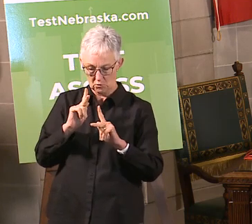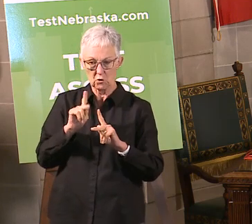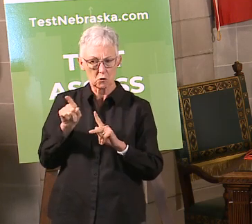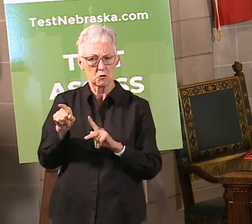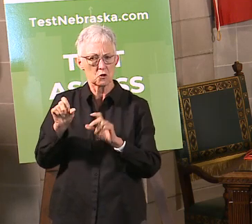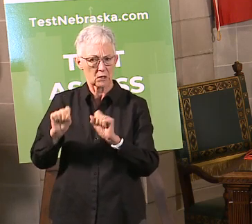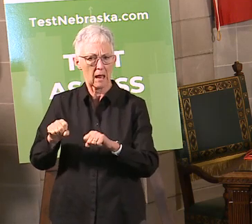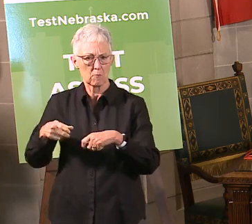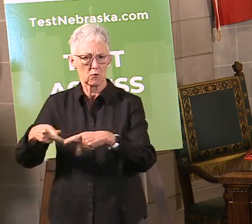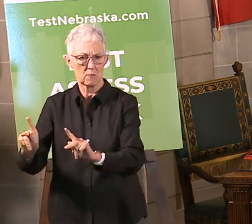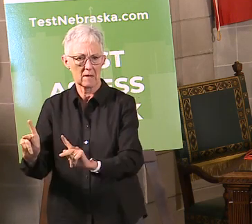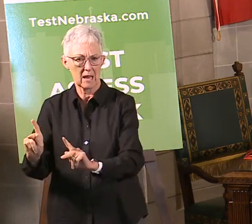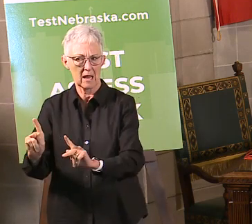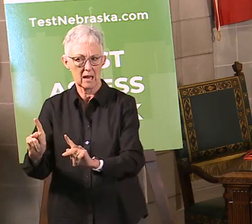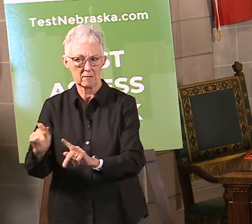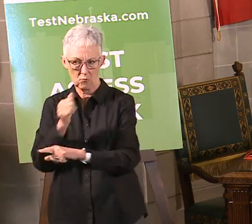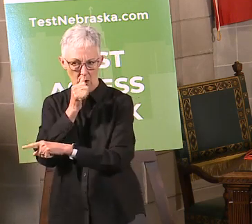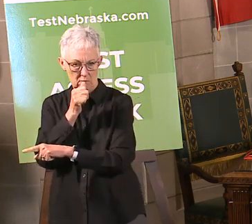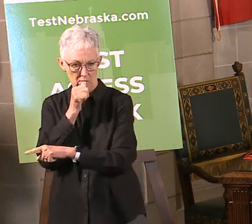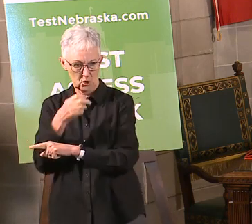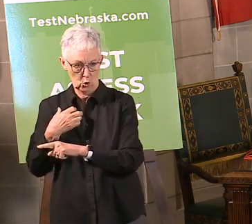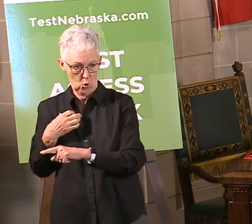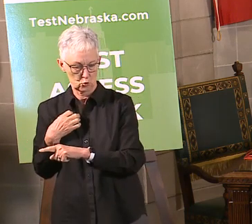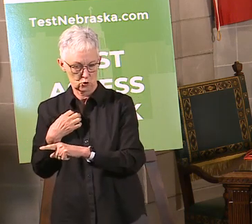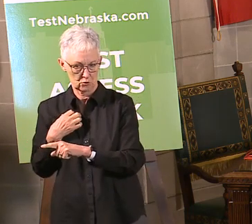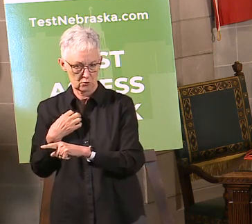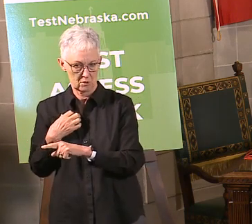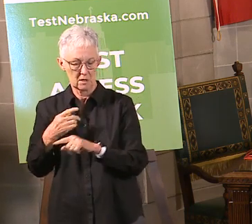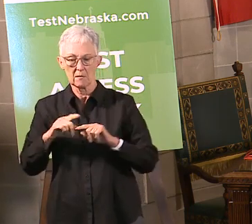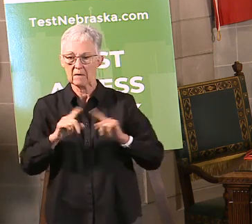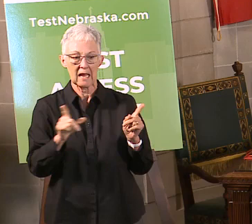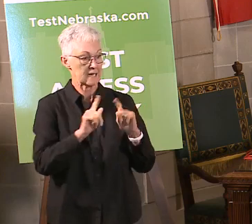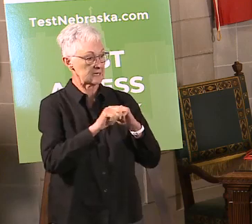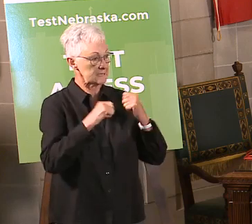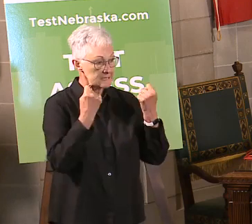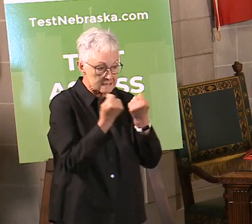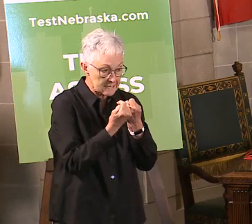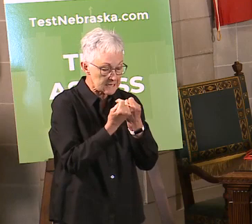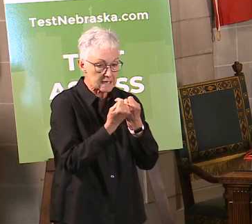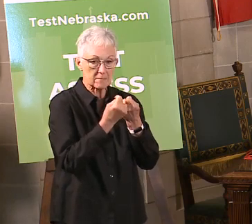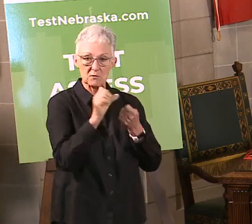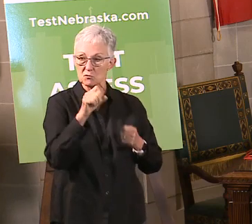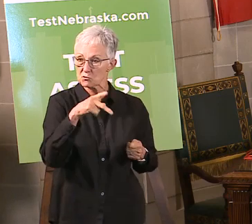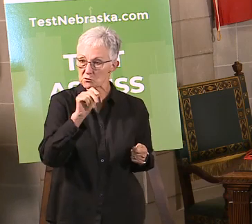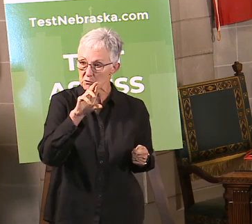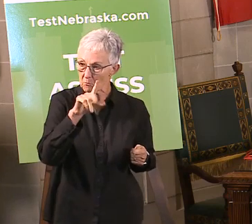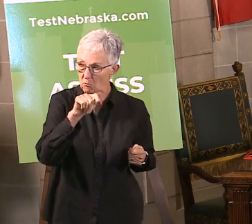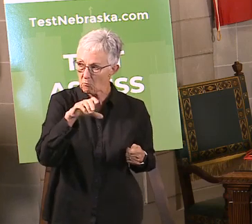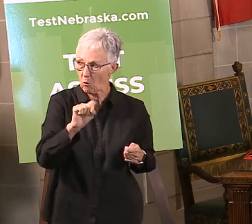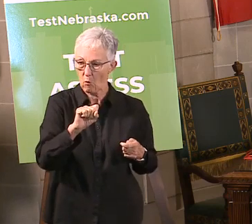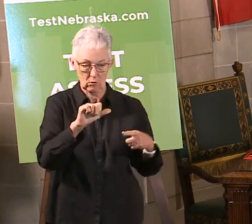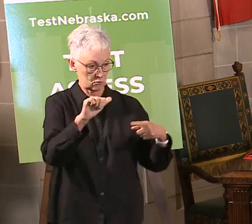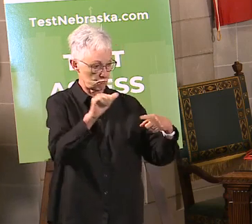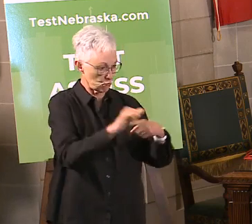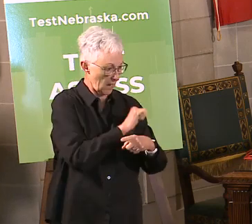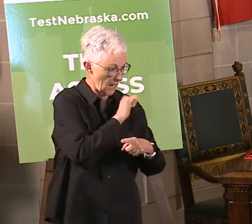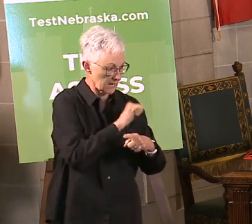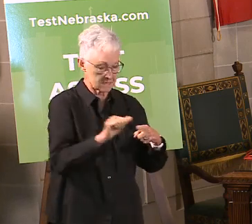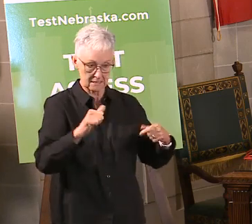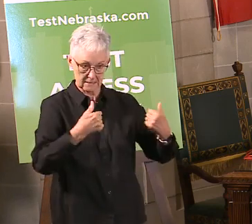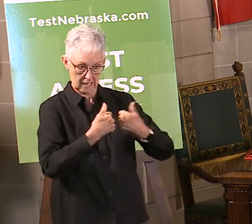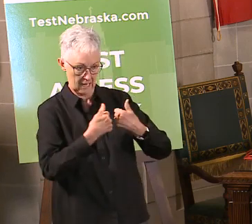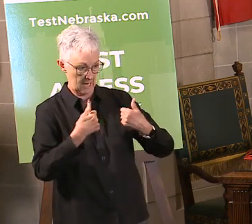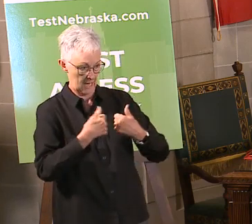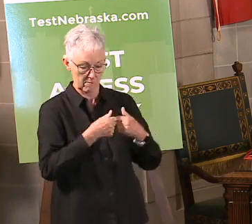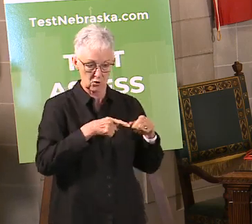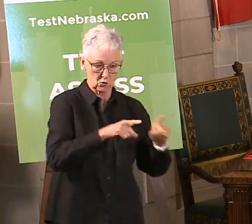and do a practice or something. No, that's not true. There are no team-organized practices or games in the month of